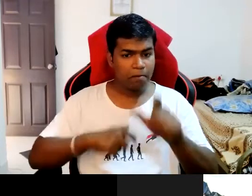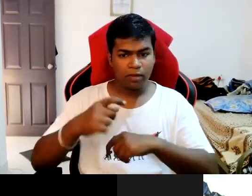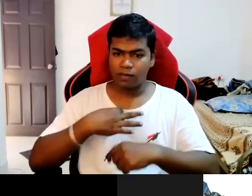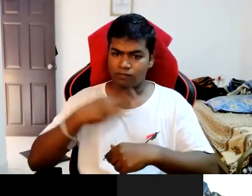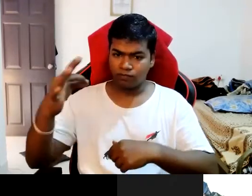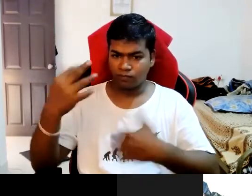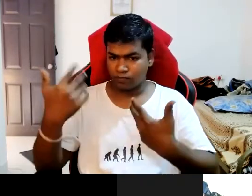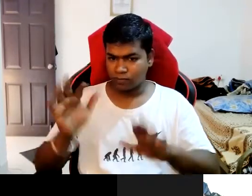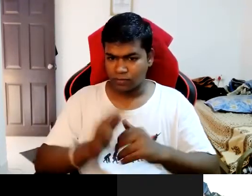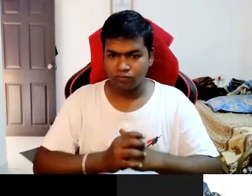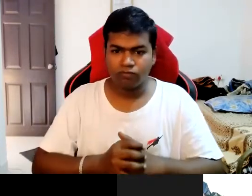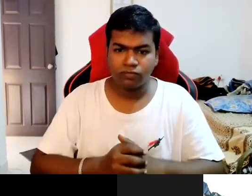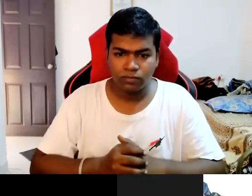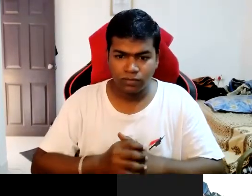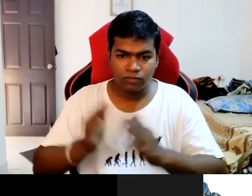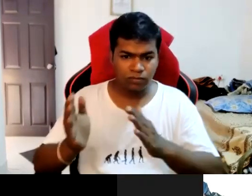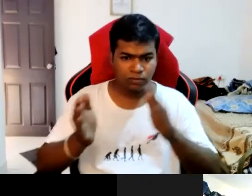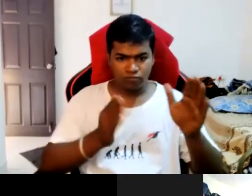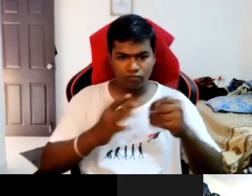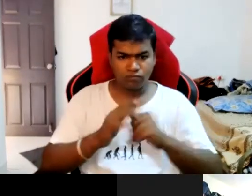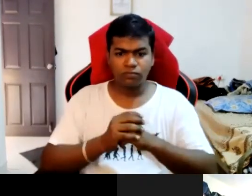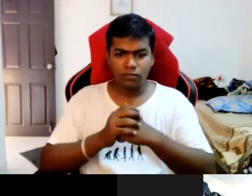After I got job there in